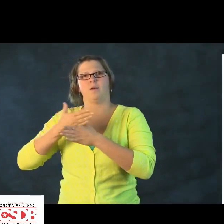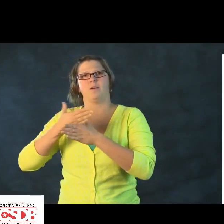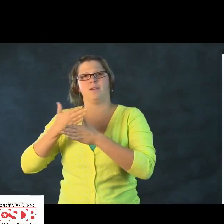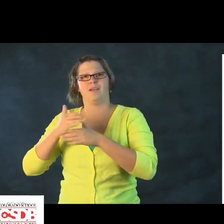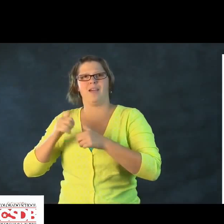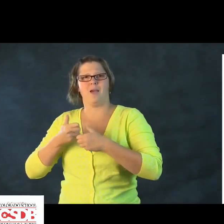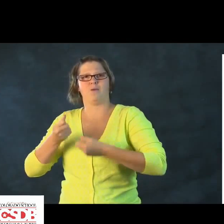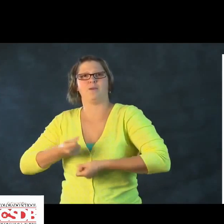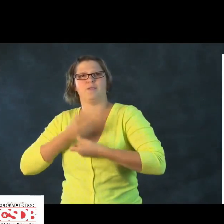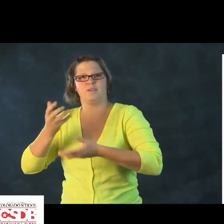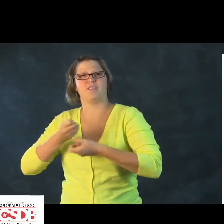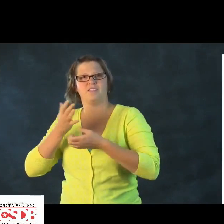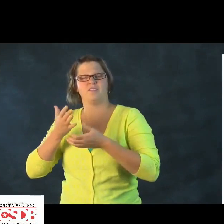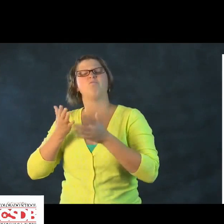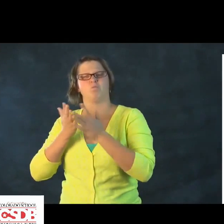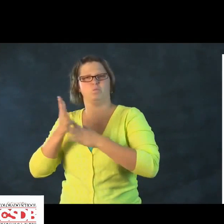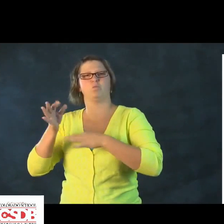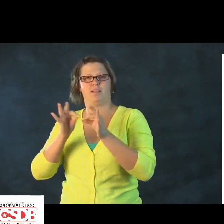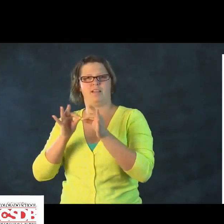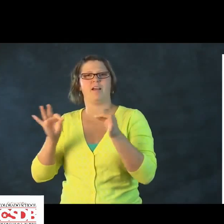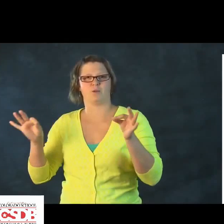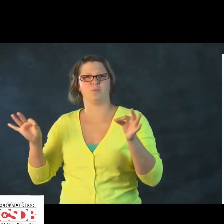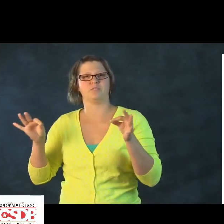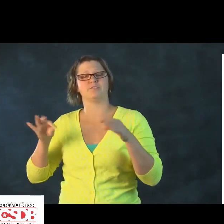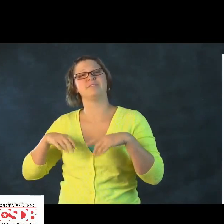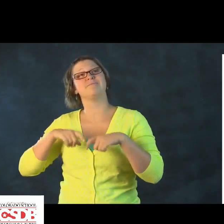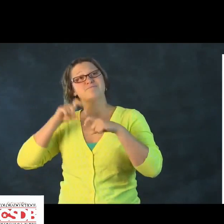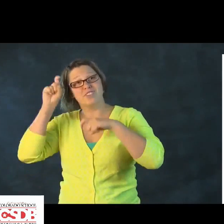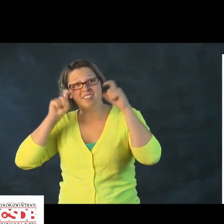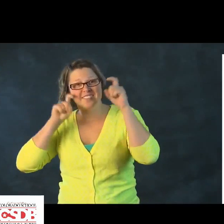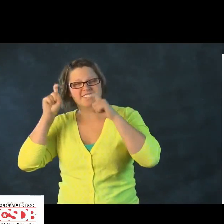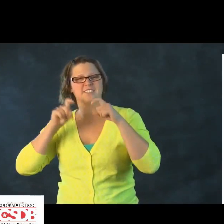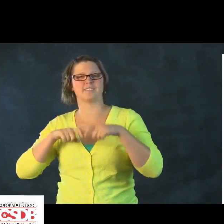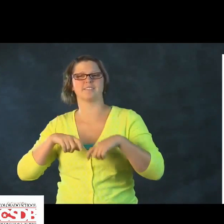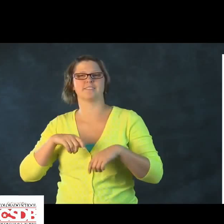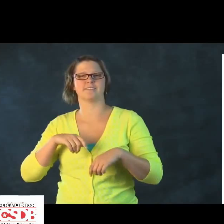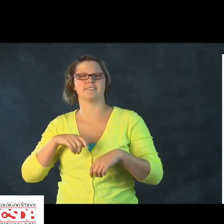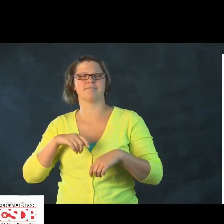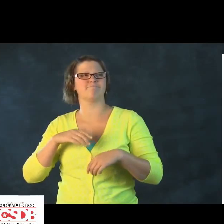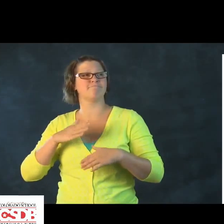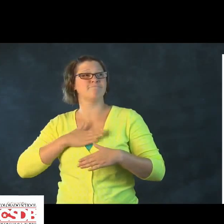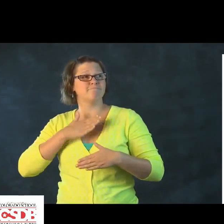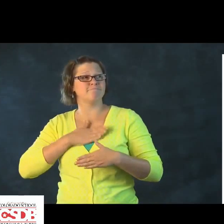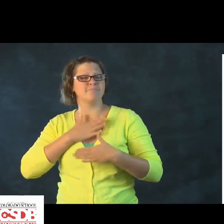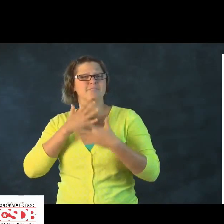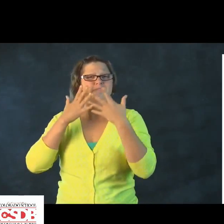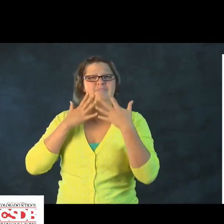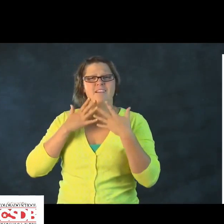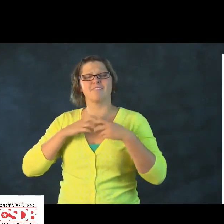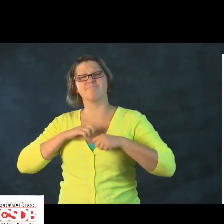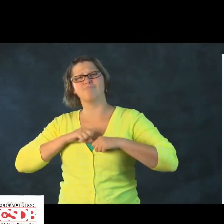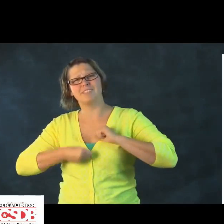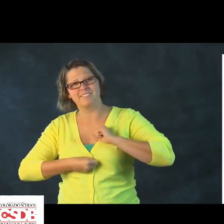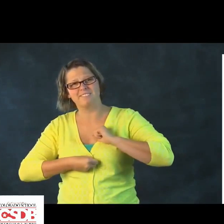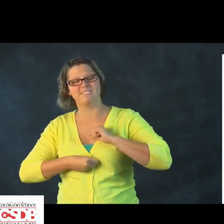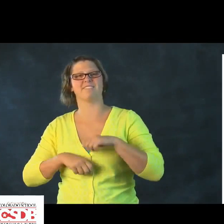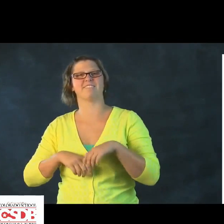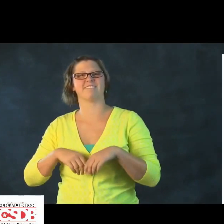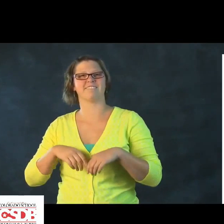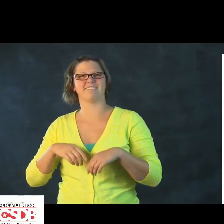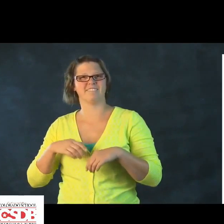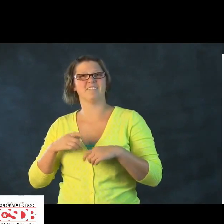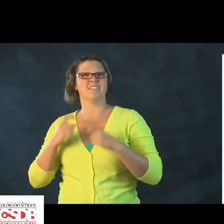feelings, your emotions. It's how we share with other people. We do that through language. It includes expression